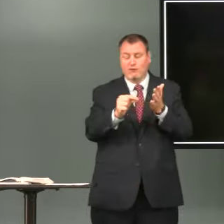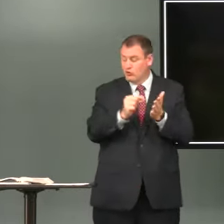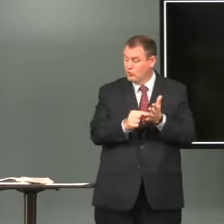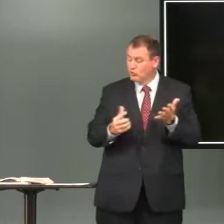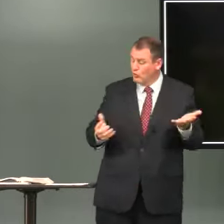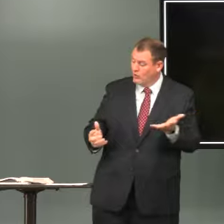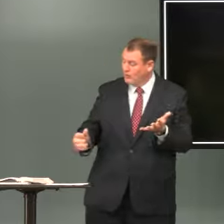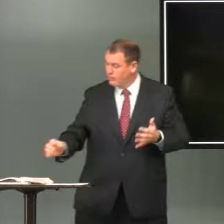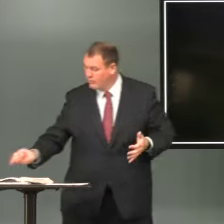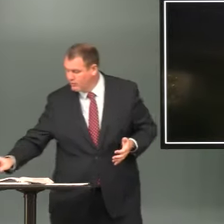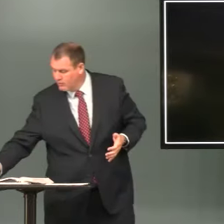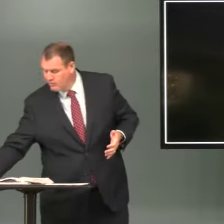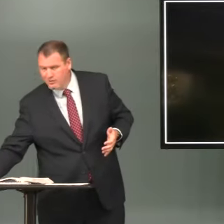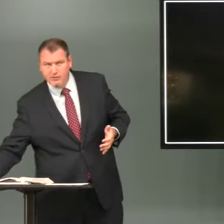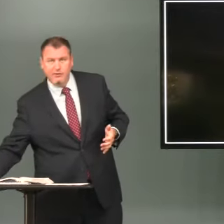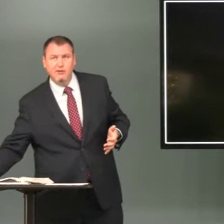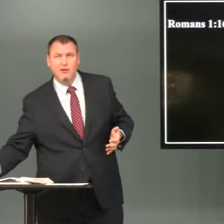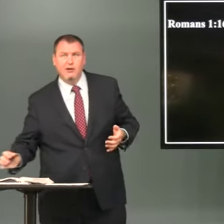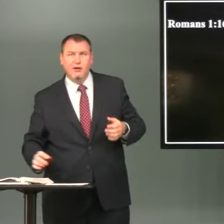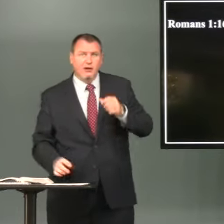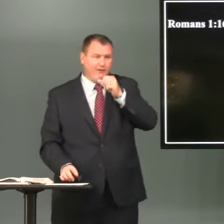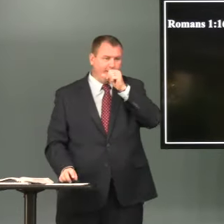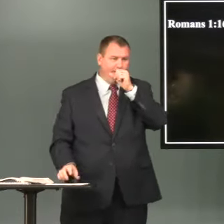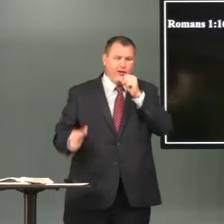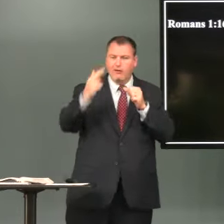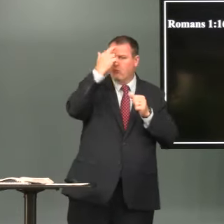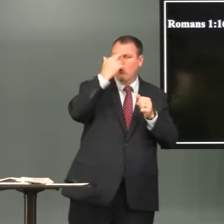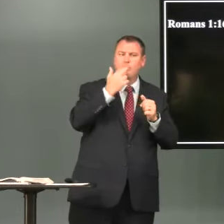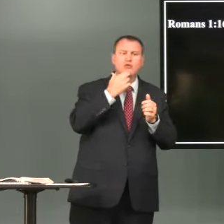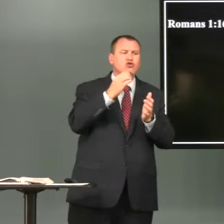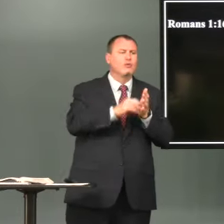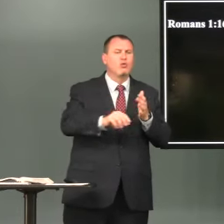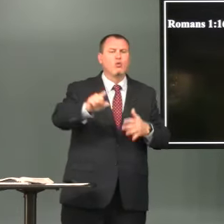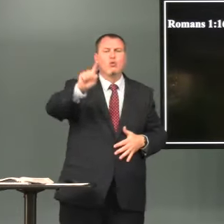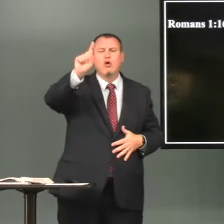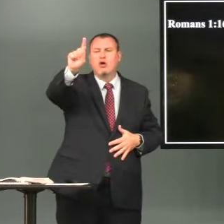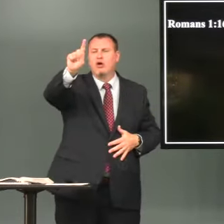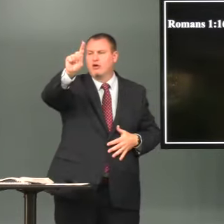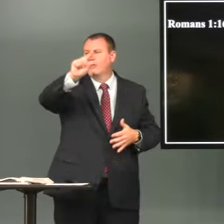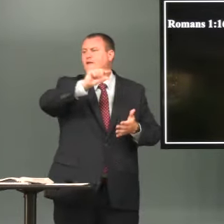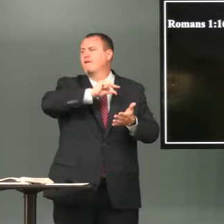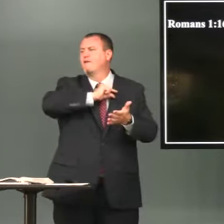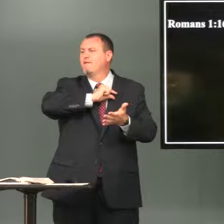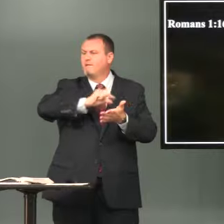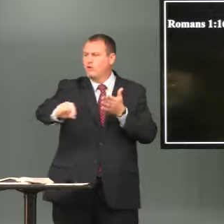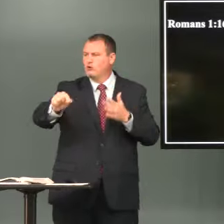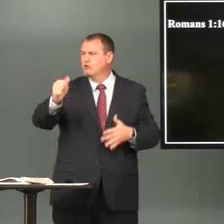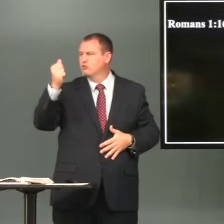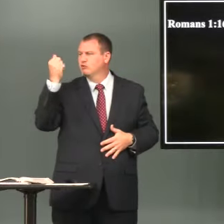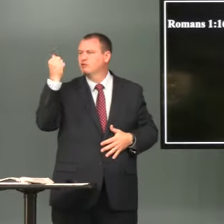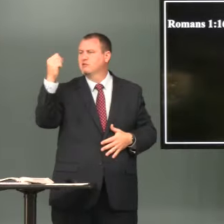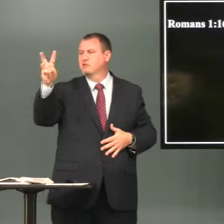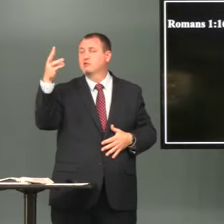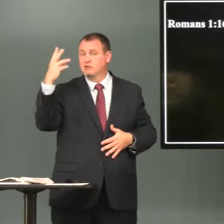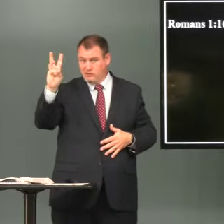and i hope that you will take the challenge of memorizing this verse romans 1 verse 16